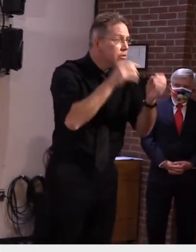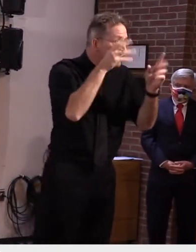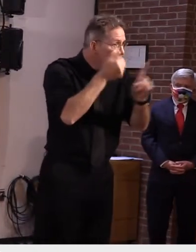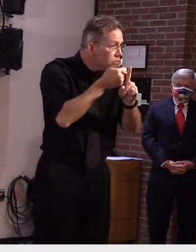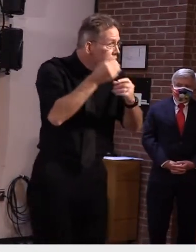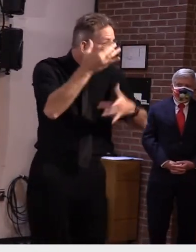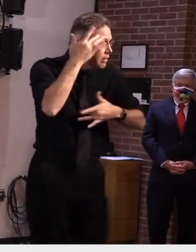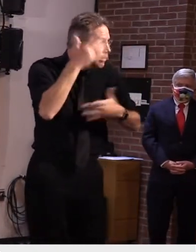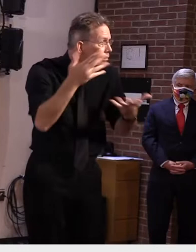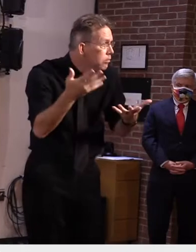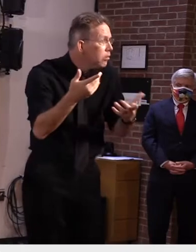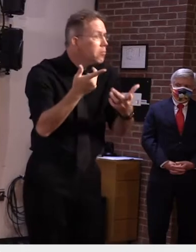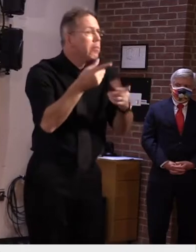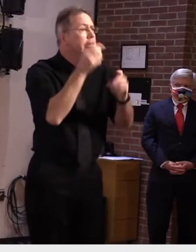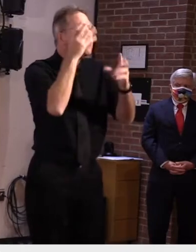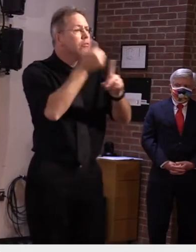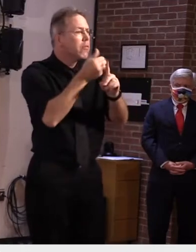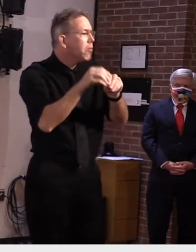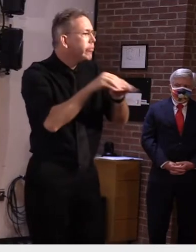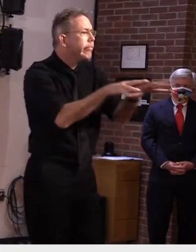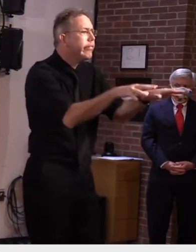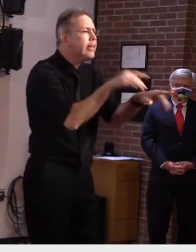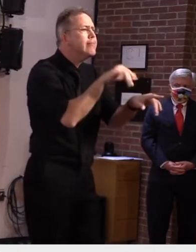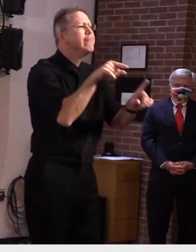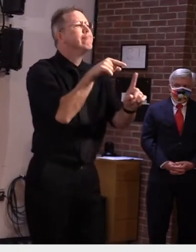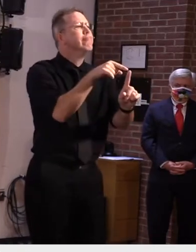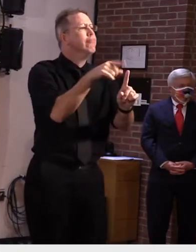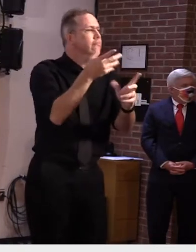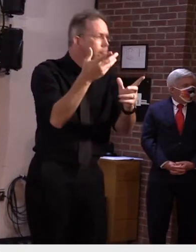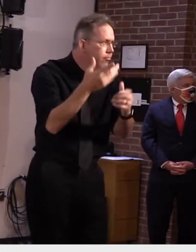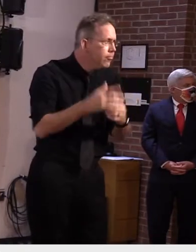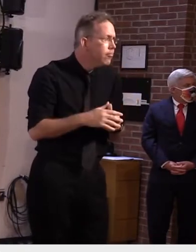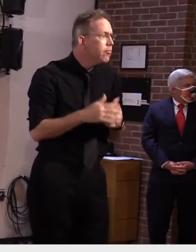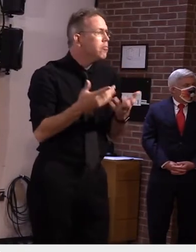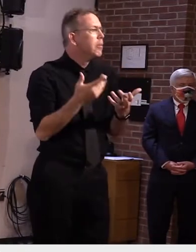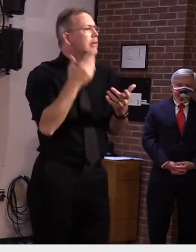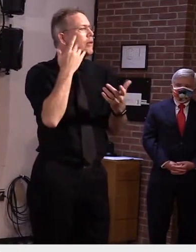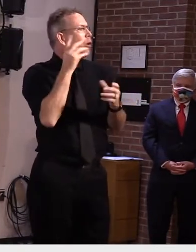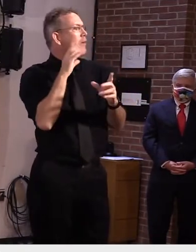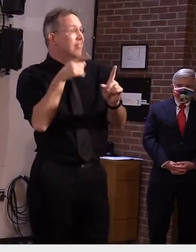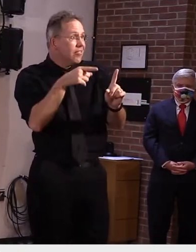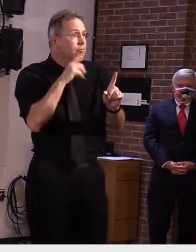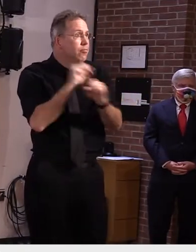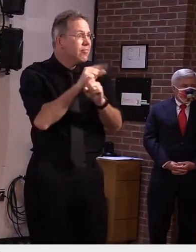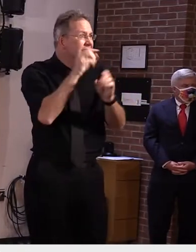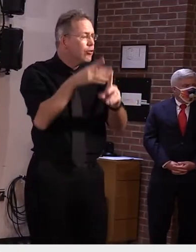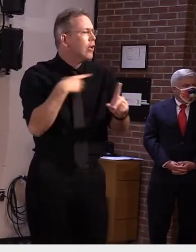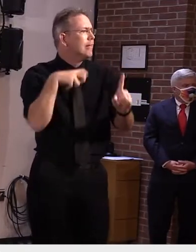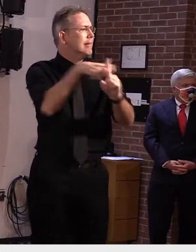we share information with the school as needed to make decisions. Dr. you very much. Steve?